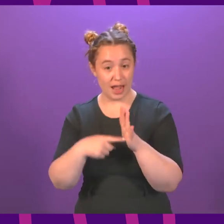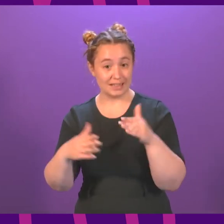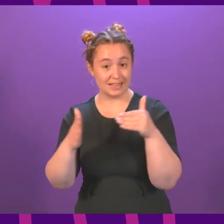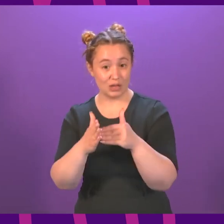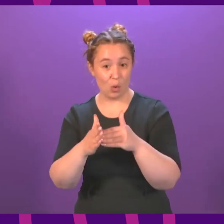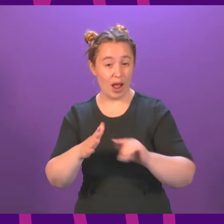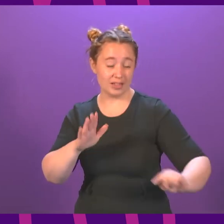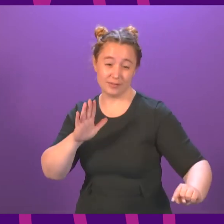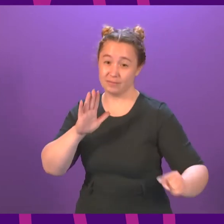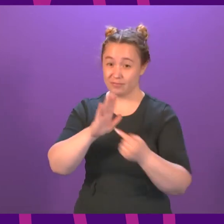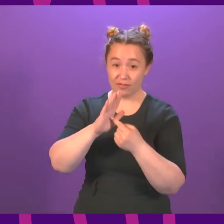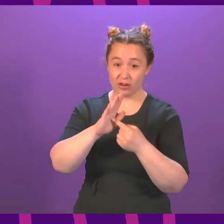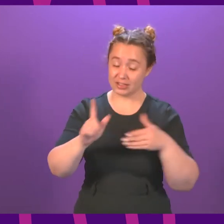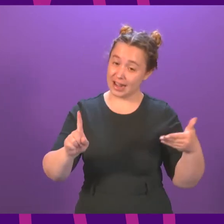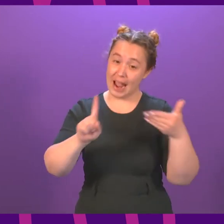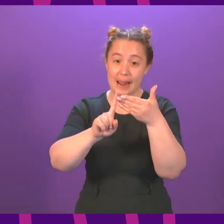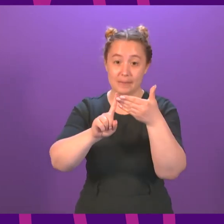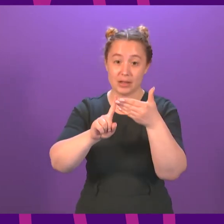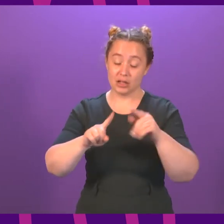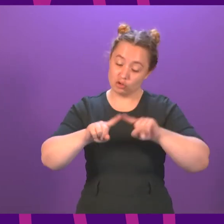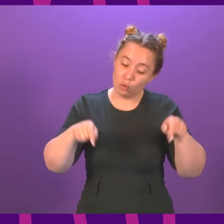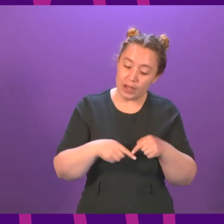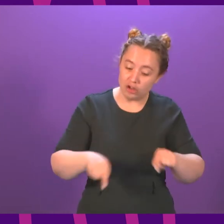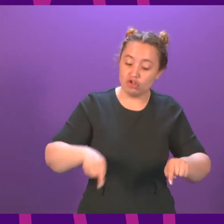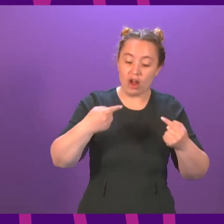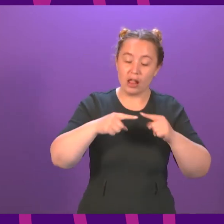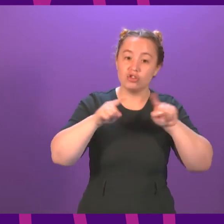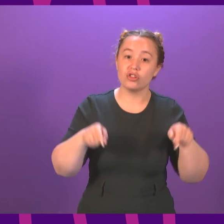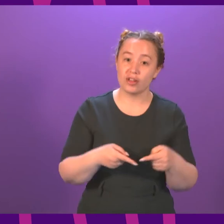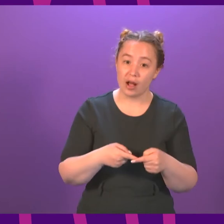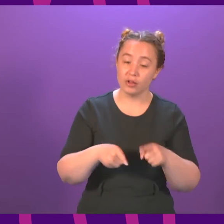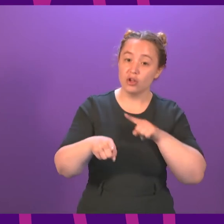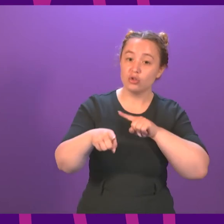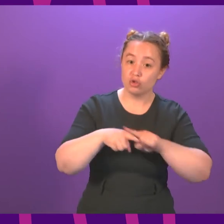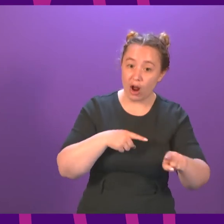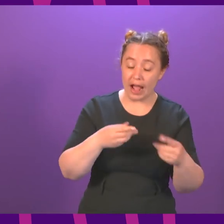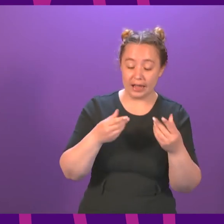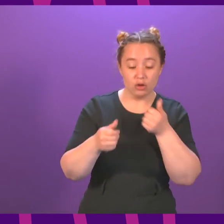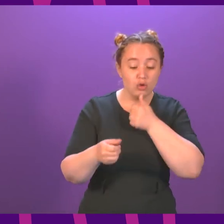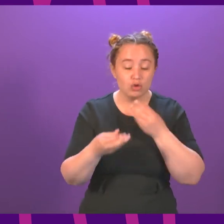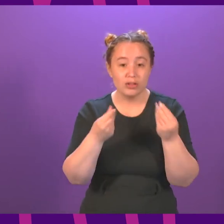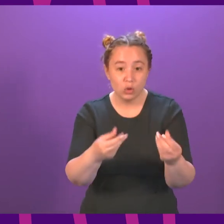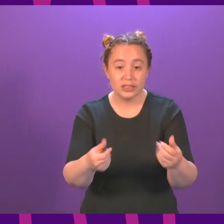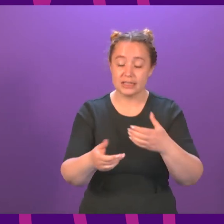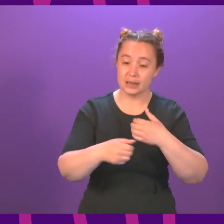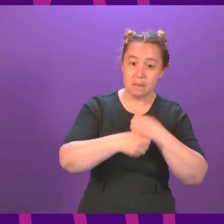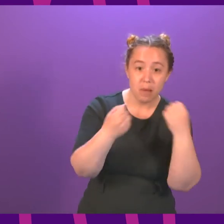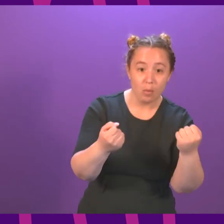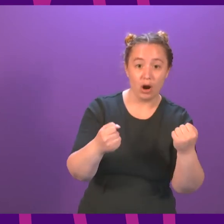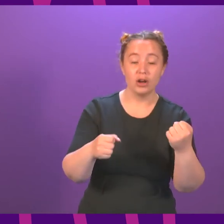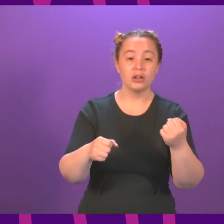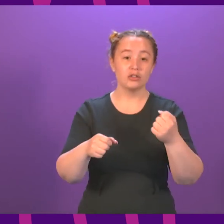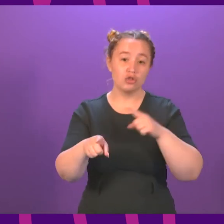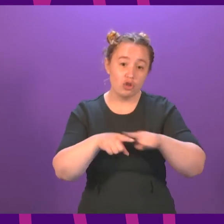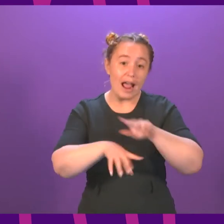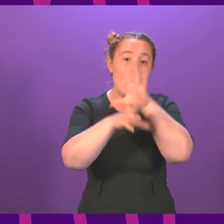continue and we should continue to be challenged to do everything we can within the powers and responsibilities and resources that we have. But there is no doubt, and this is